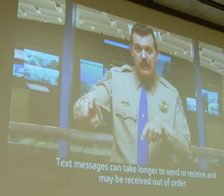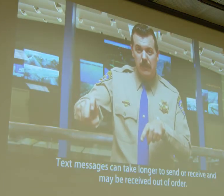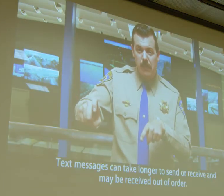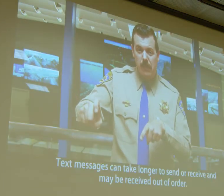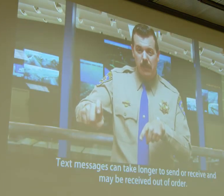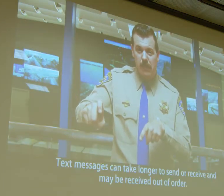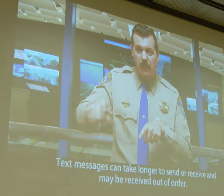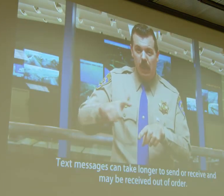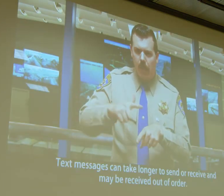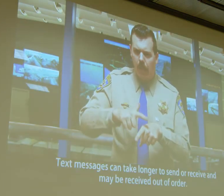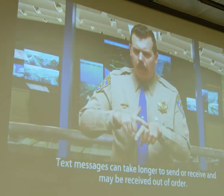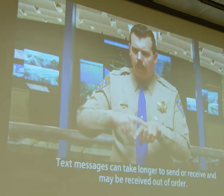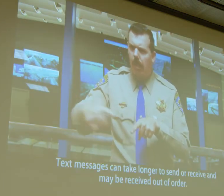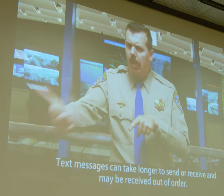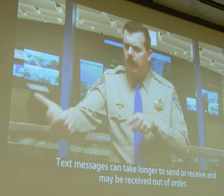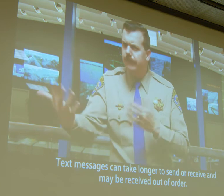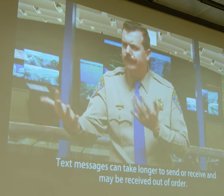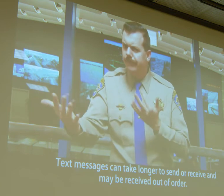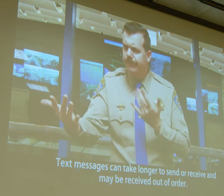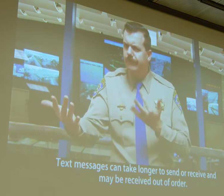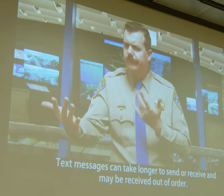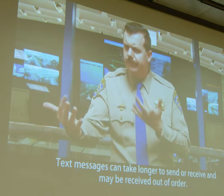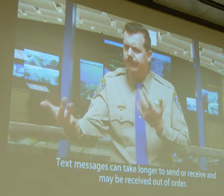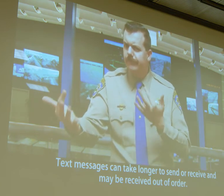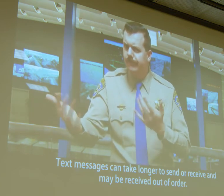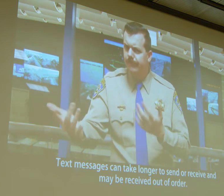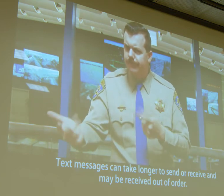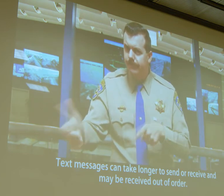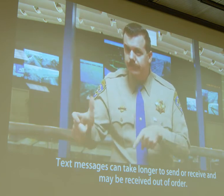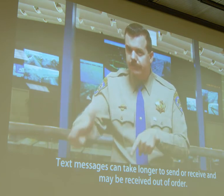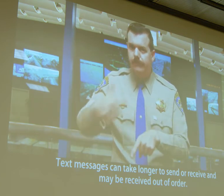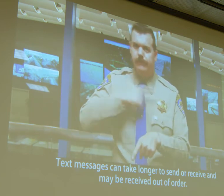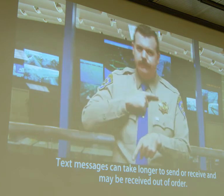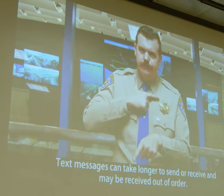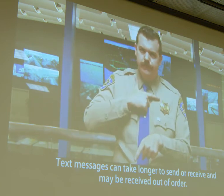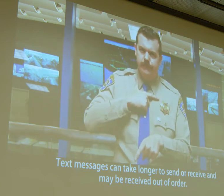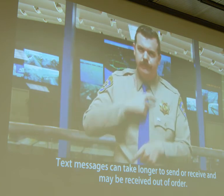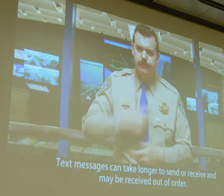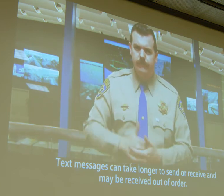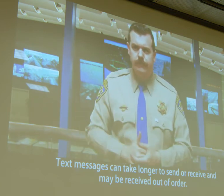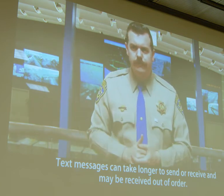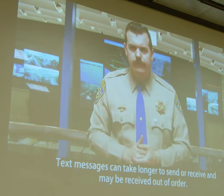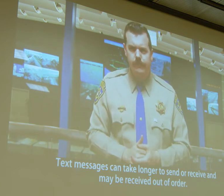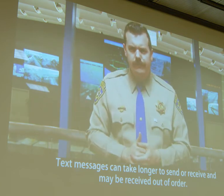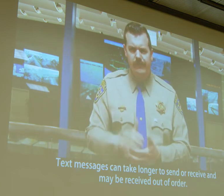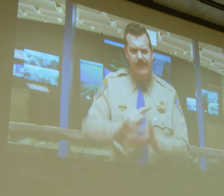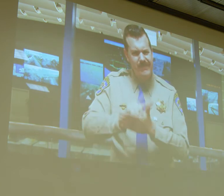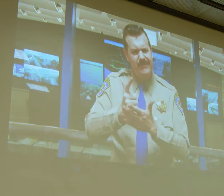Text messages can take longer to send or receive and may be received out of order.